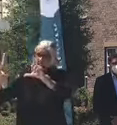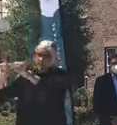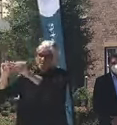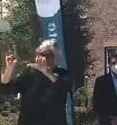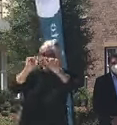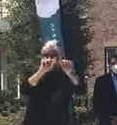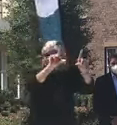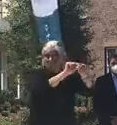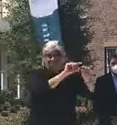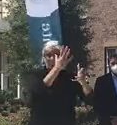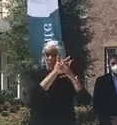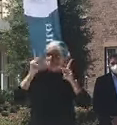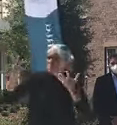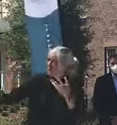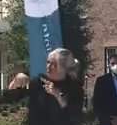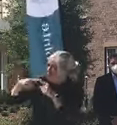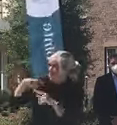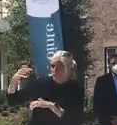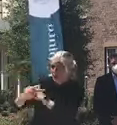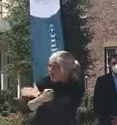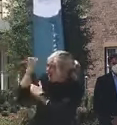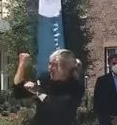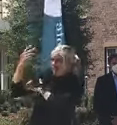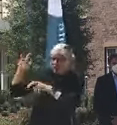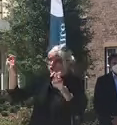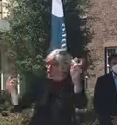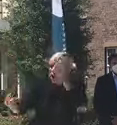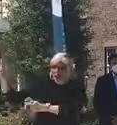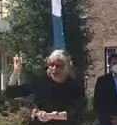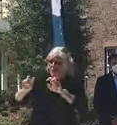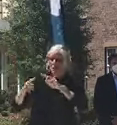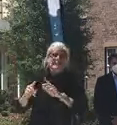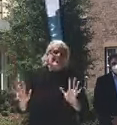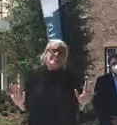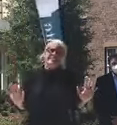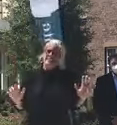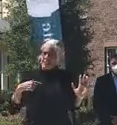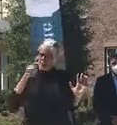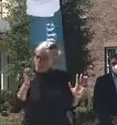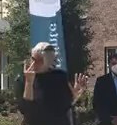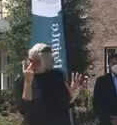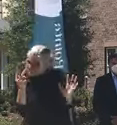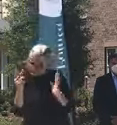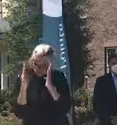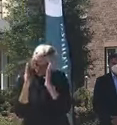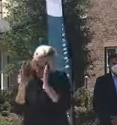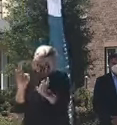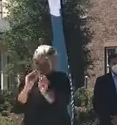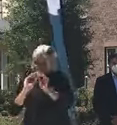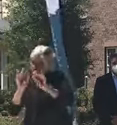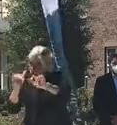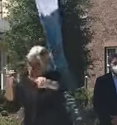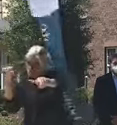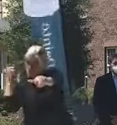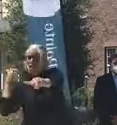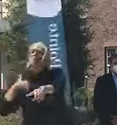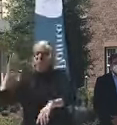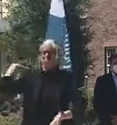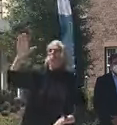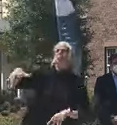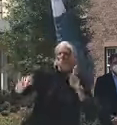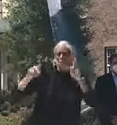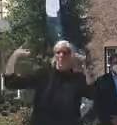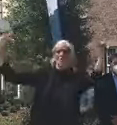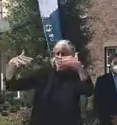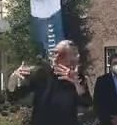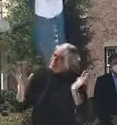we've laid out a very clear path to get back to business. Phase one, two, and three, we're moving very well on that. But you've got some of these other